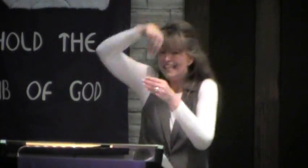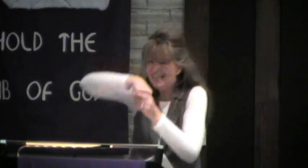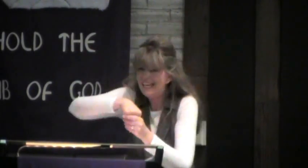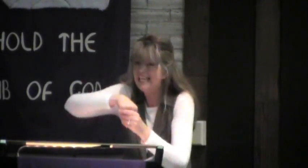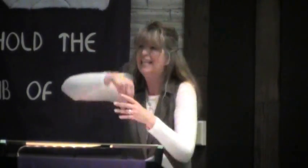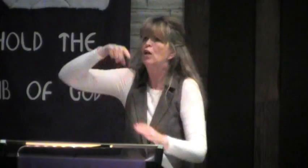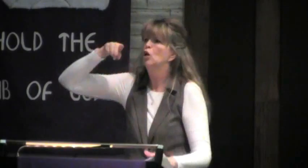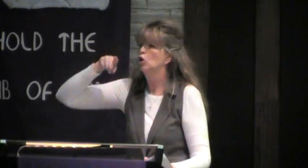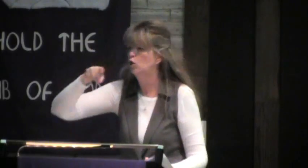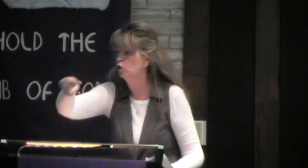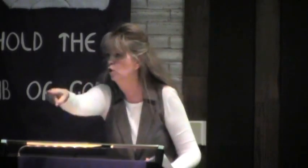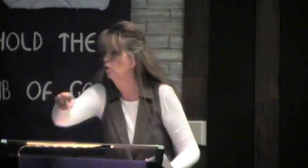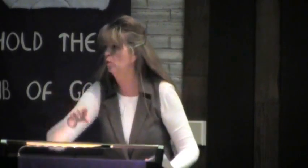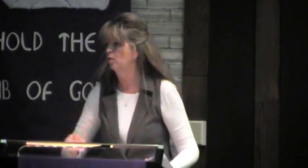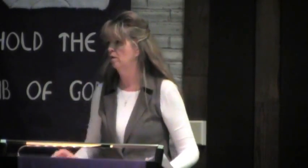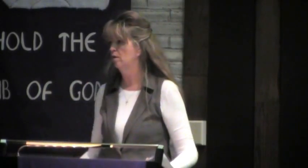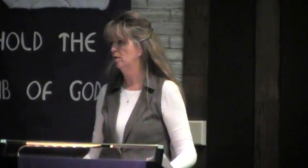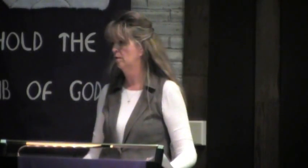Christ within you.